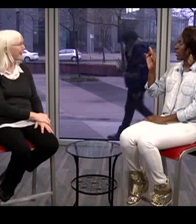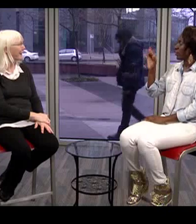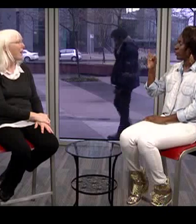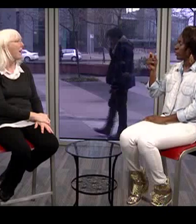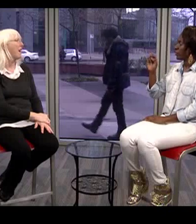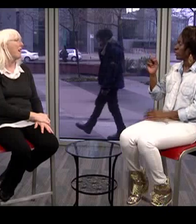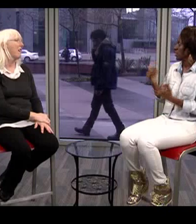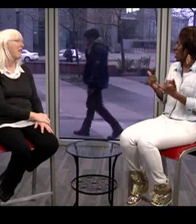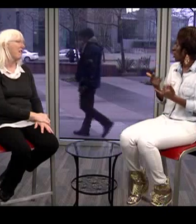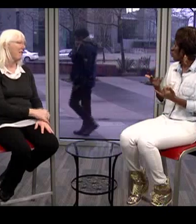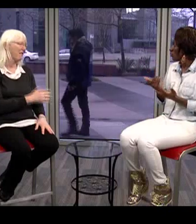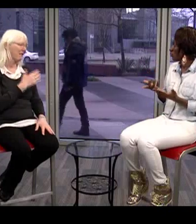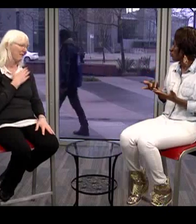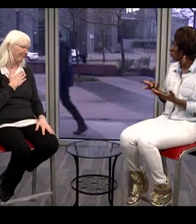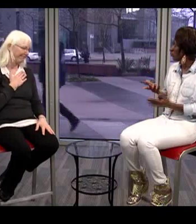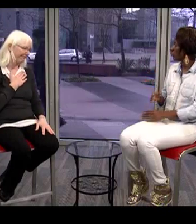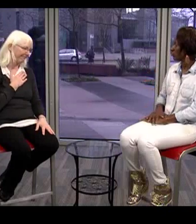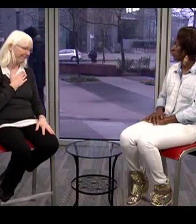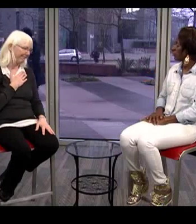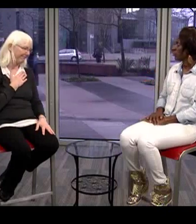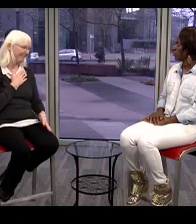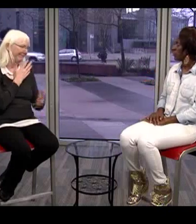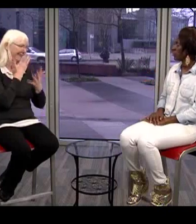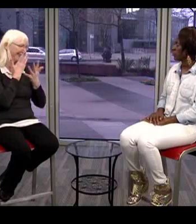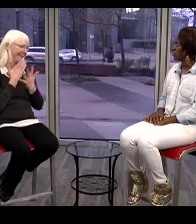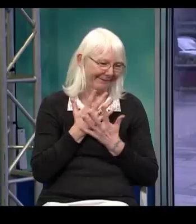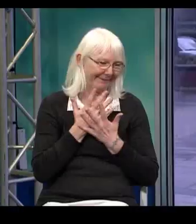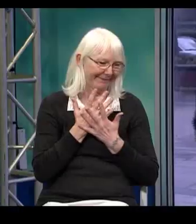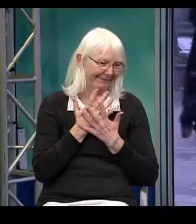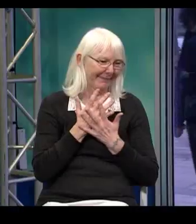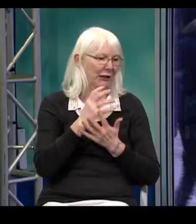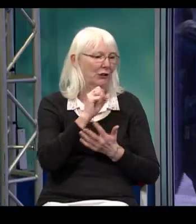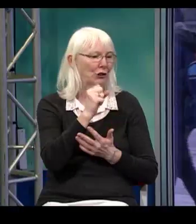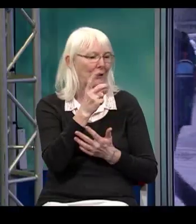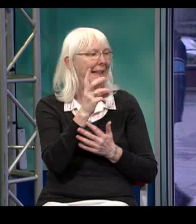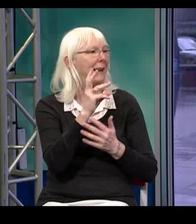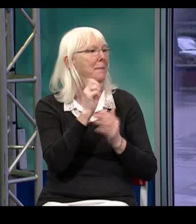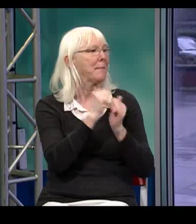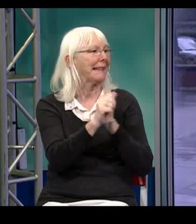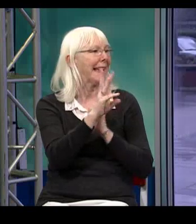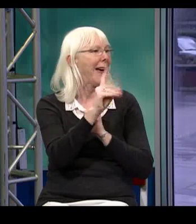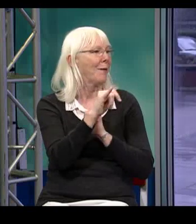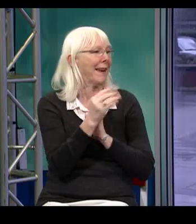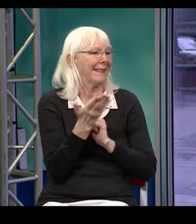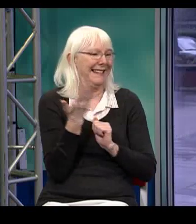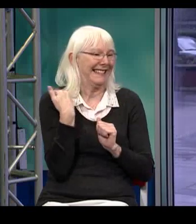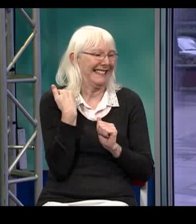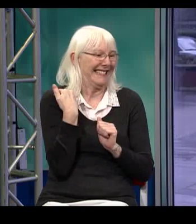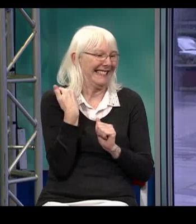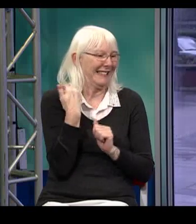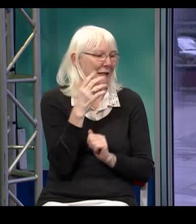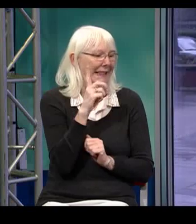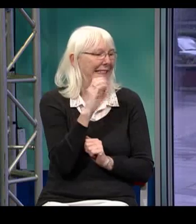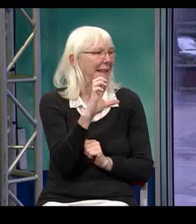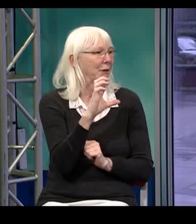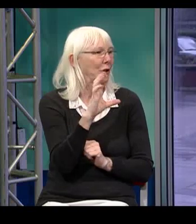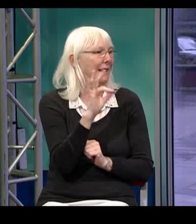Robin Eldridge? What is she up to now? Well, unfortunately, she has recently passed away in